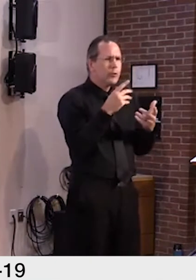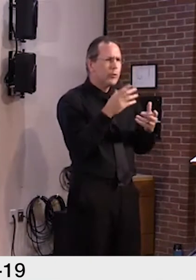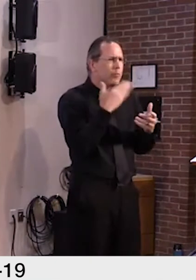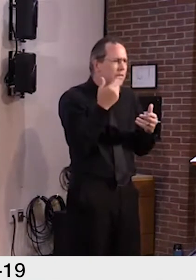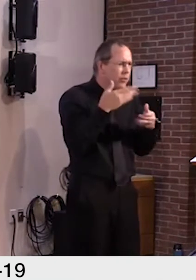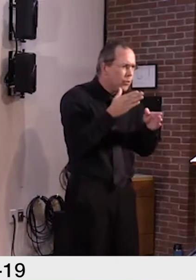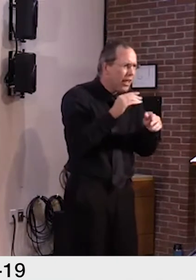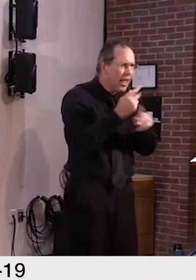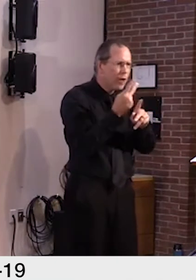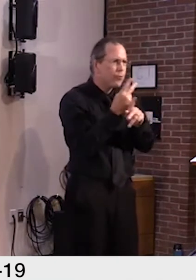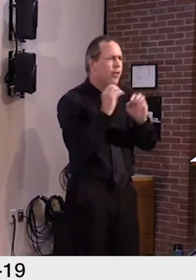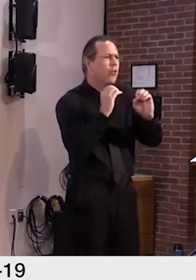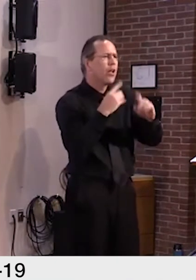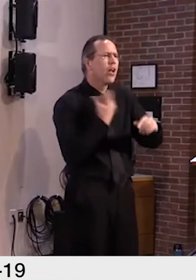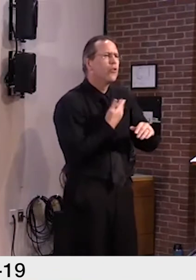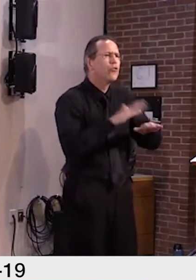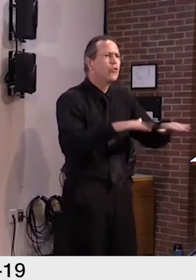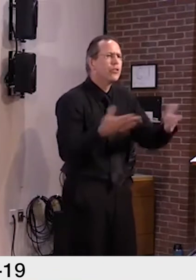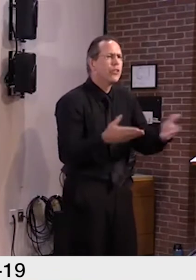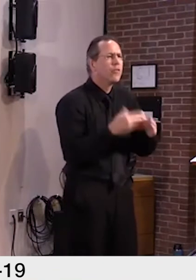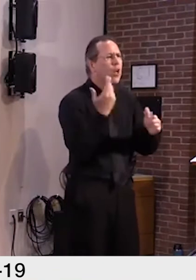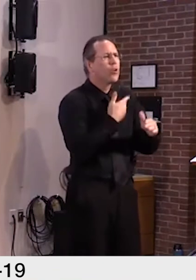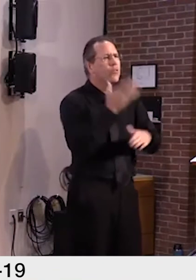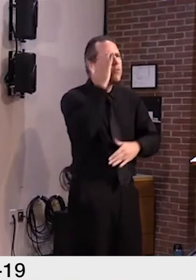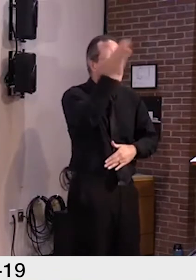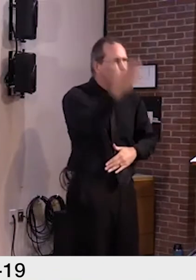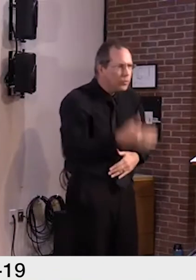We hope to outline these strategies in the coming weeks.